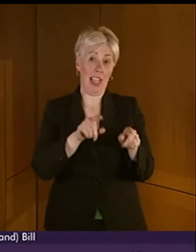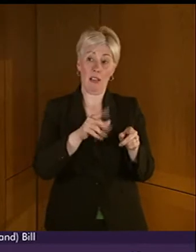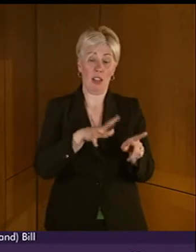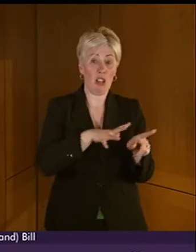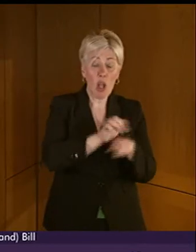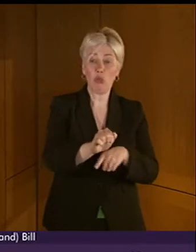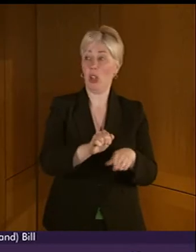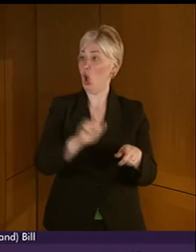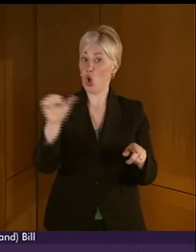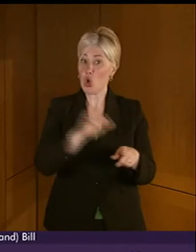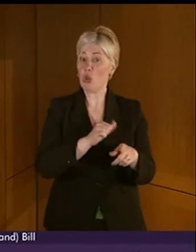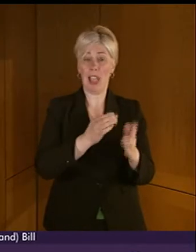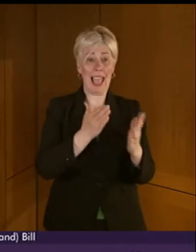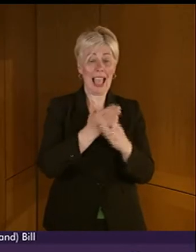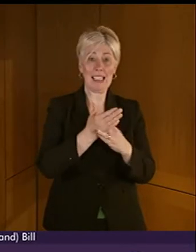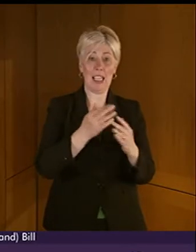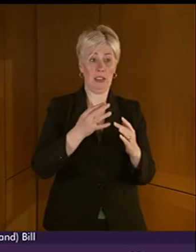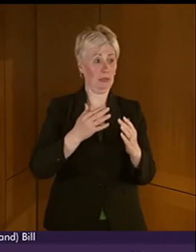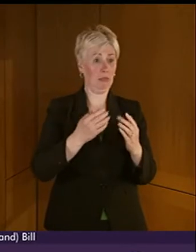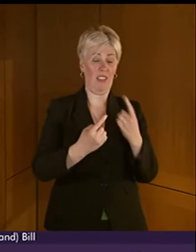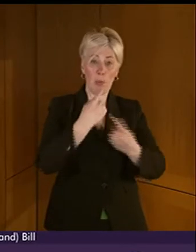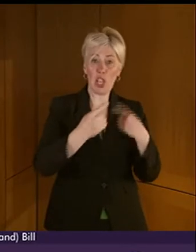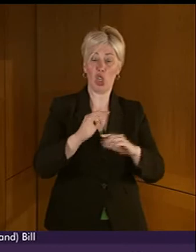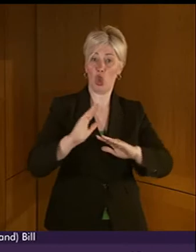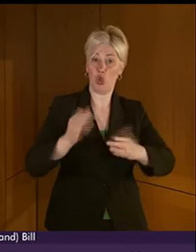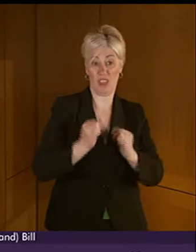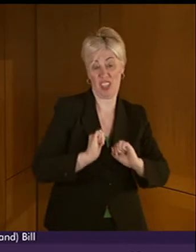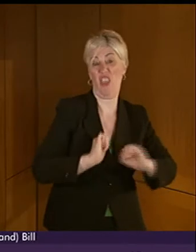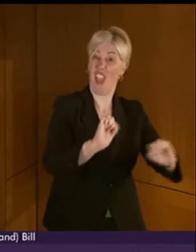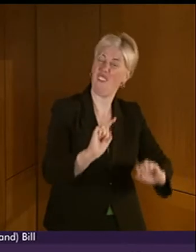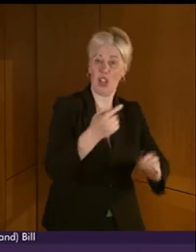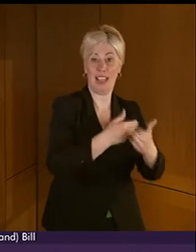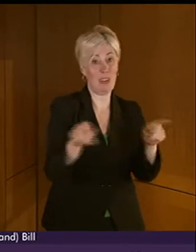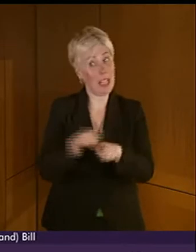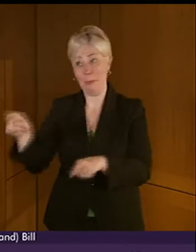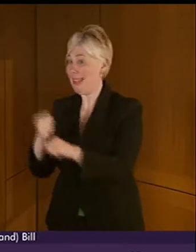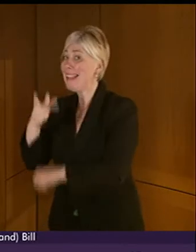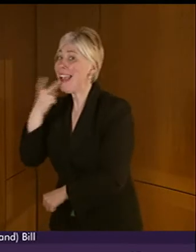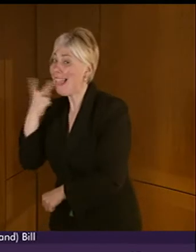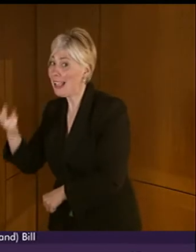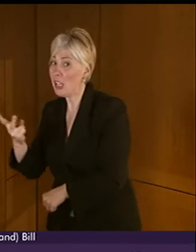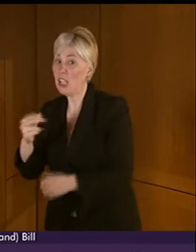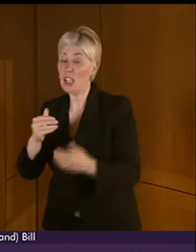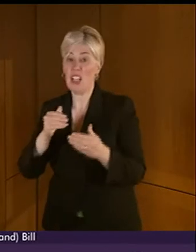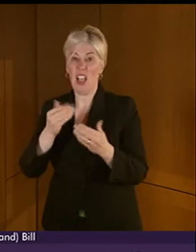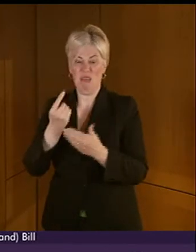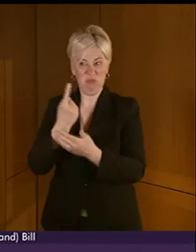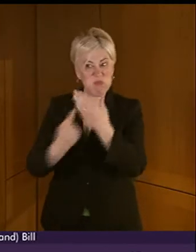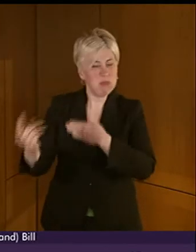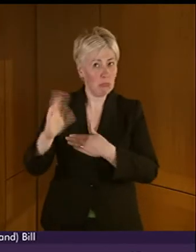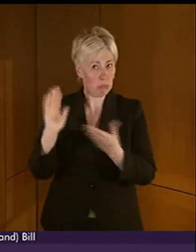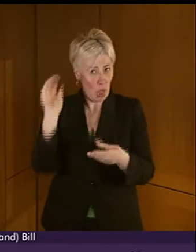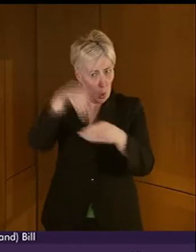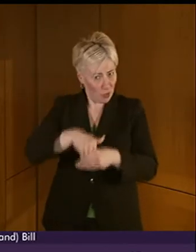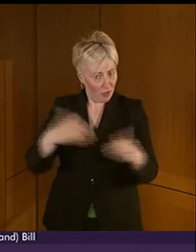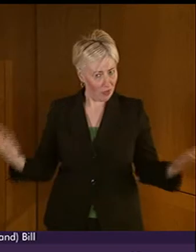information and services in their first language. And that's not in any way exclusive. It's very inclusive. fact, I think that some examples